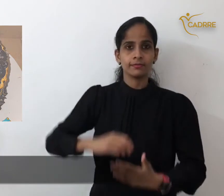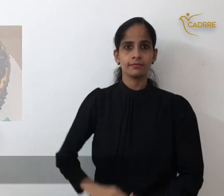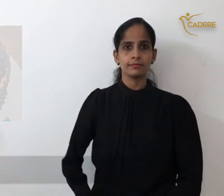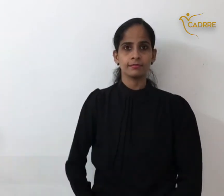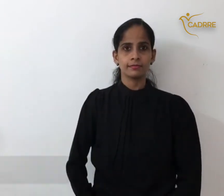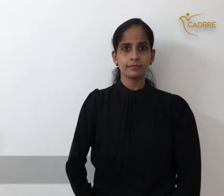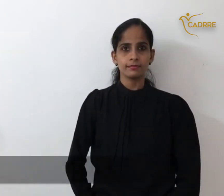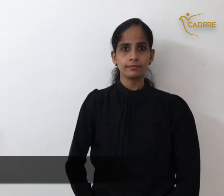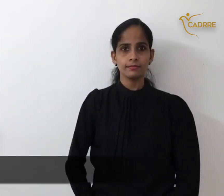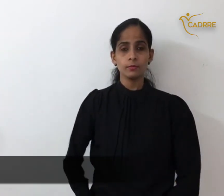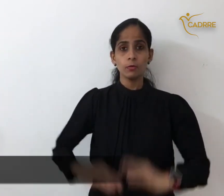Bread